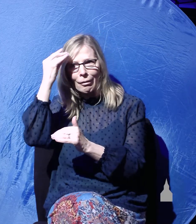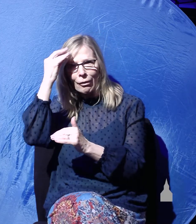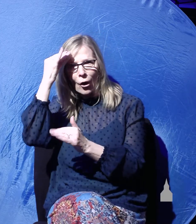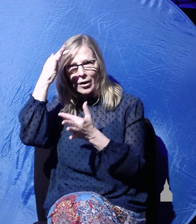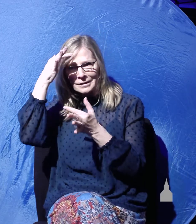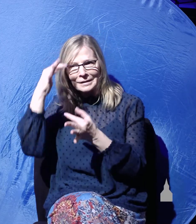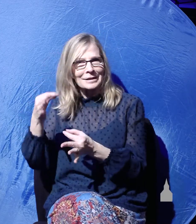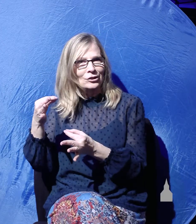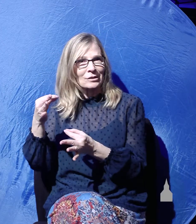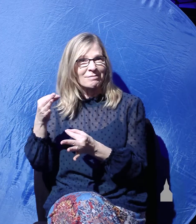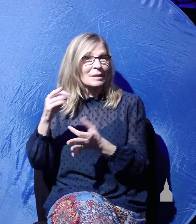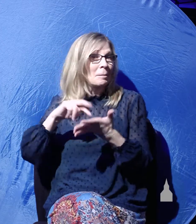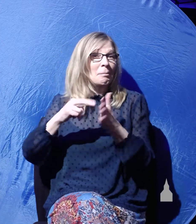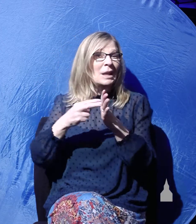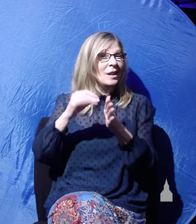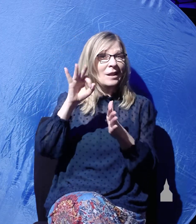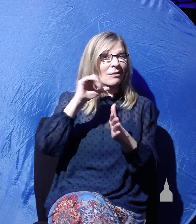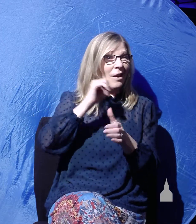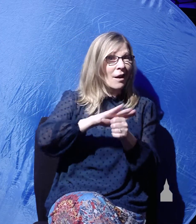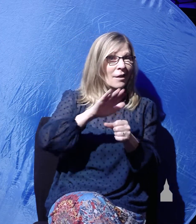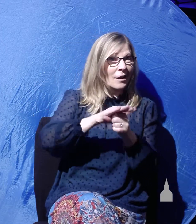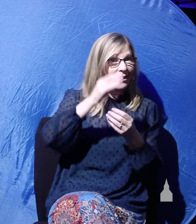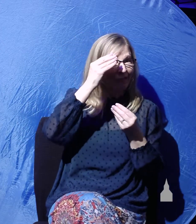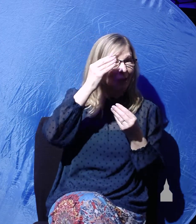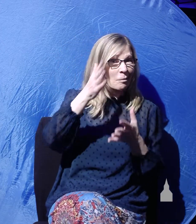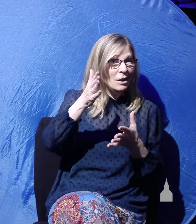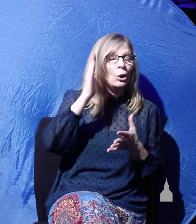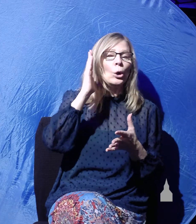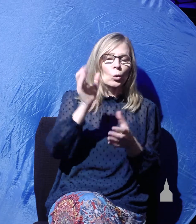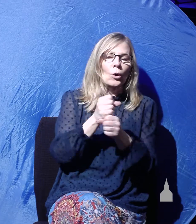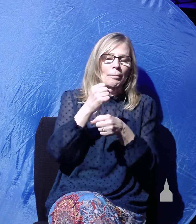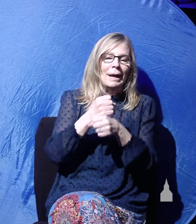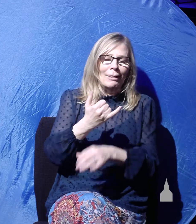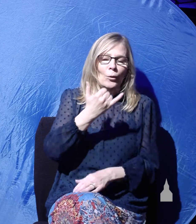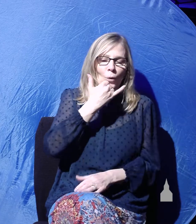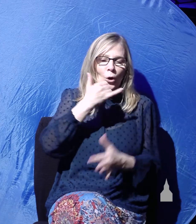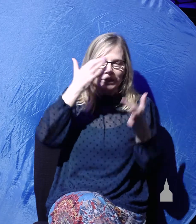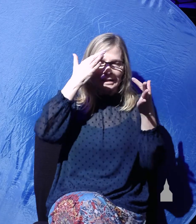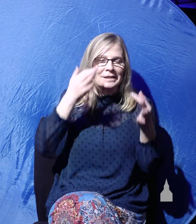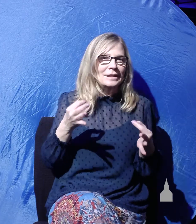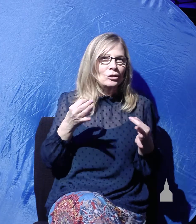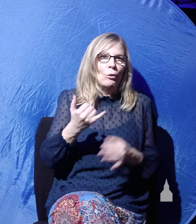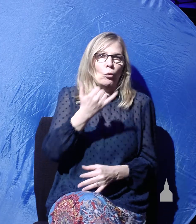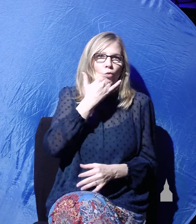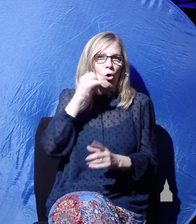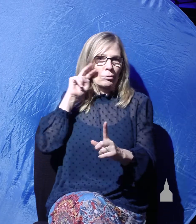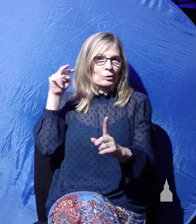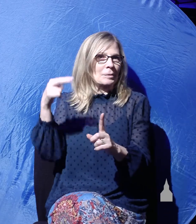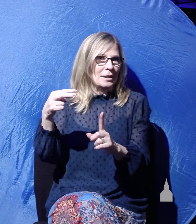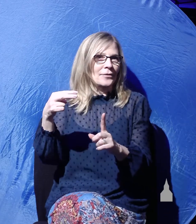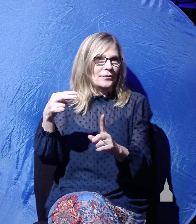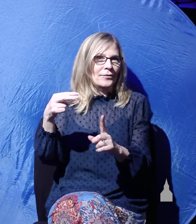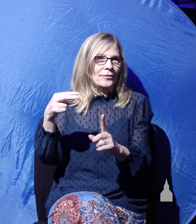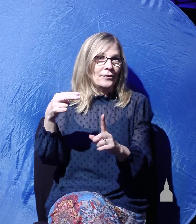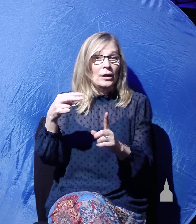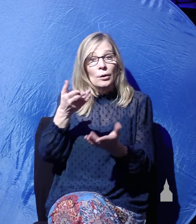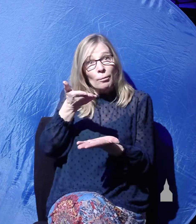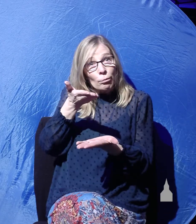information, then you are going to make the wrong conclusion. And to illustrate his point that incomplete